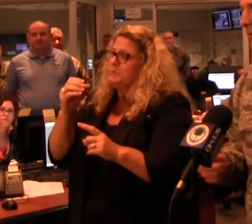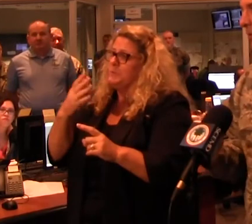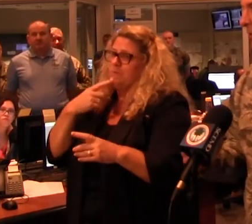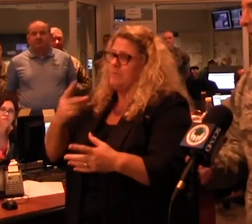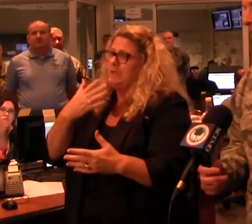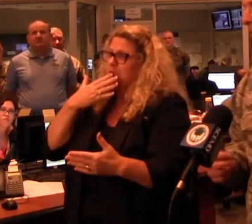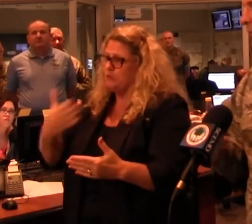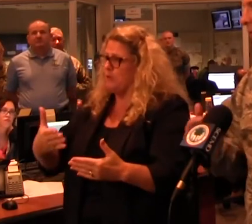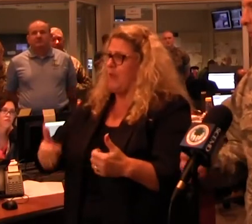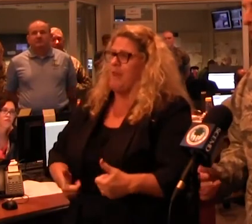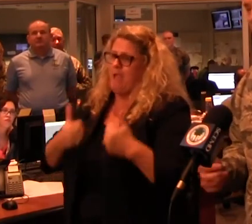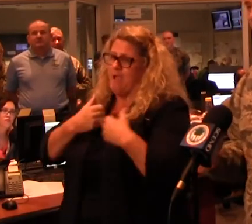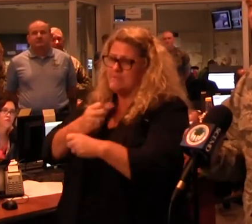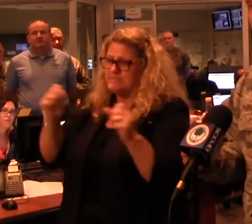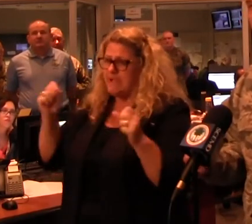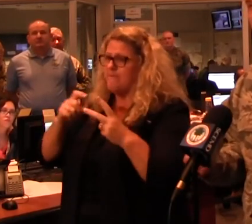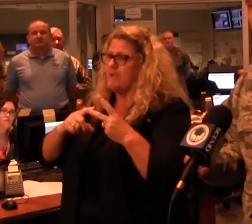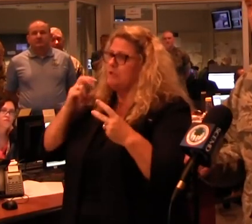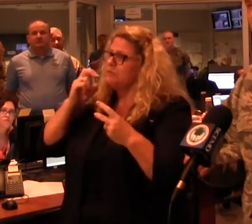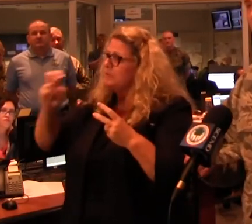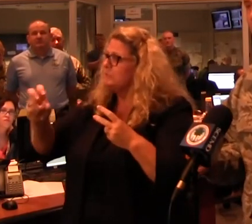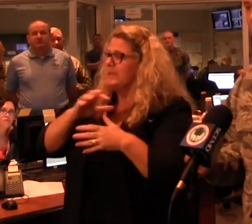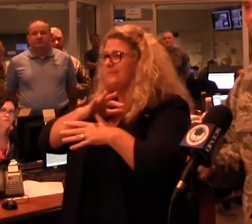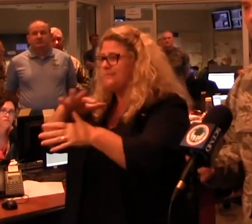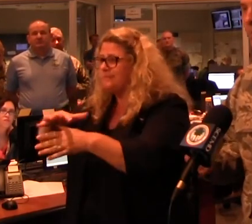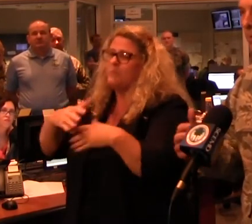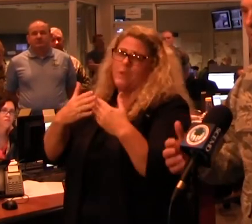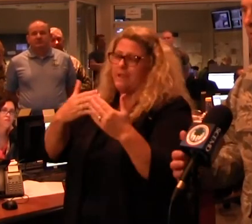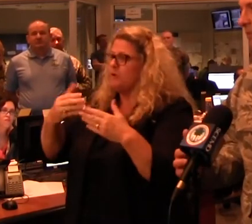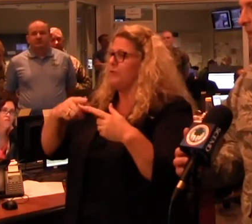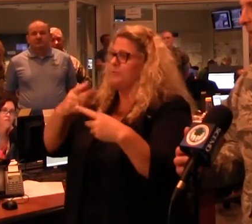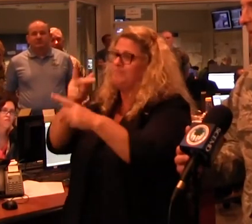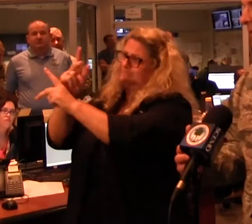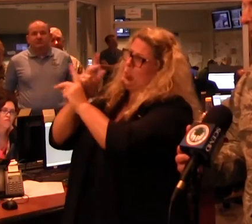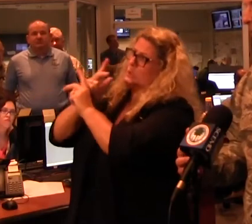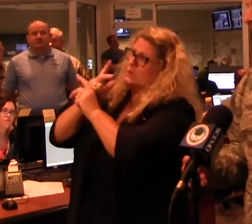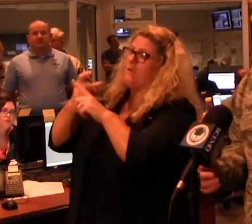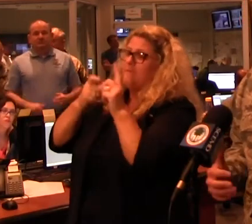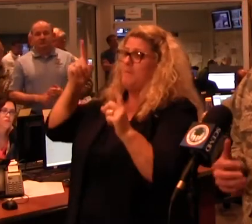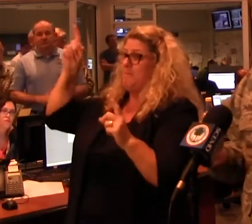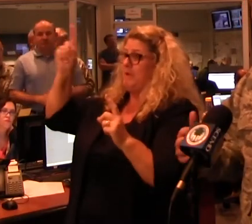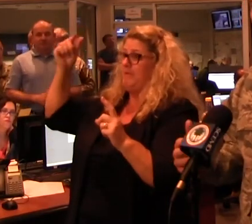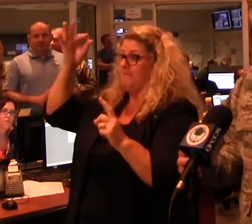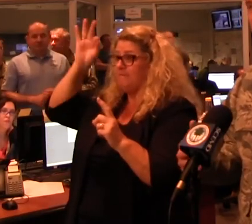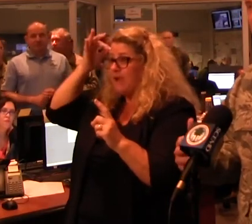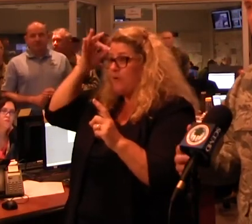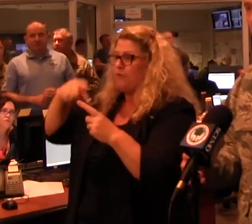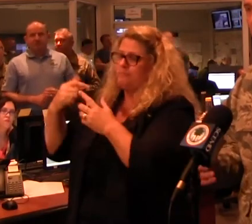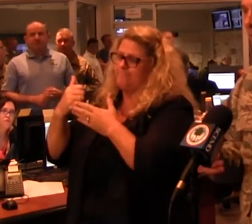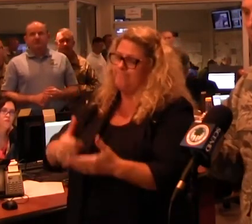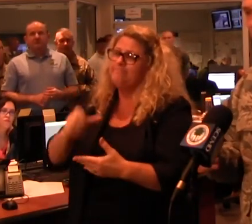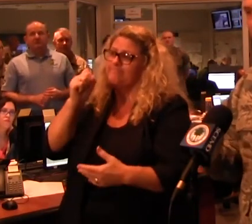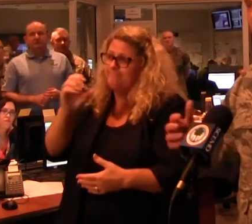Lifesaving, search and rescue, transportation, all of the things that we borrow to assist the state of South Carolina when we exceed the capacities